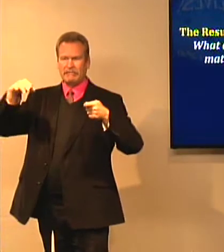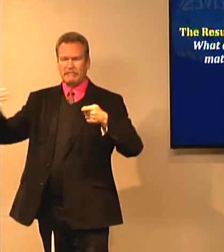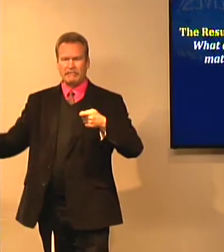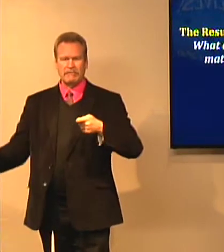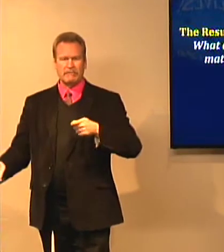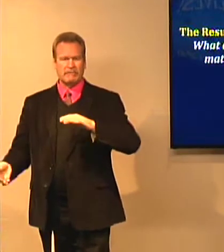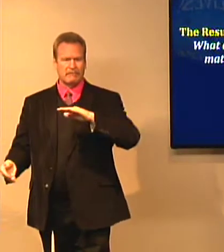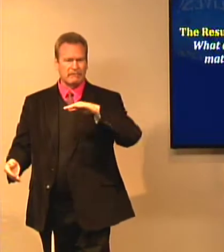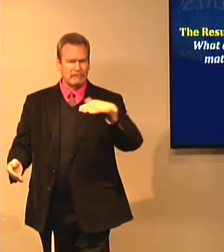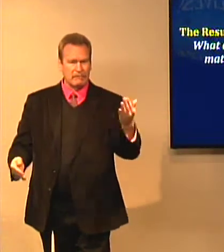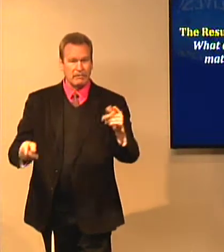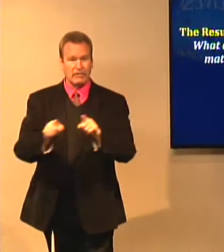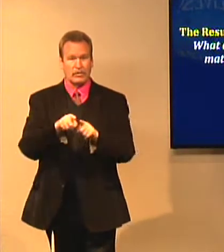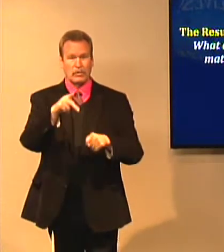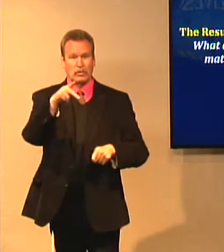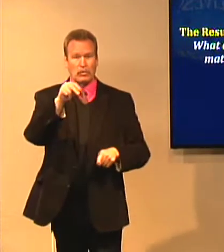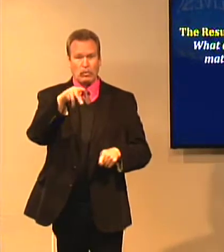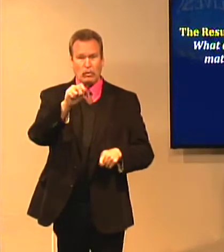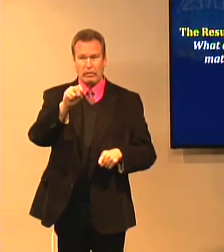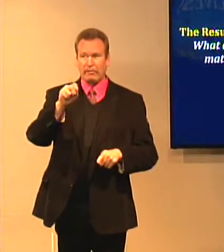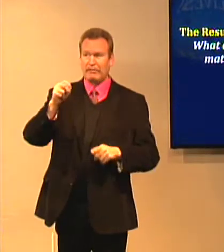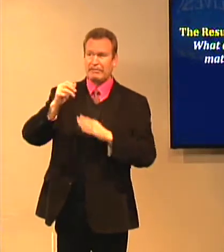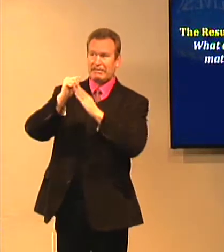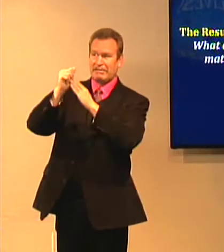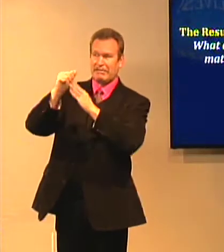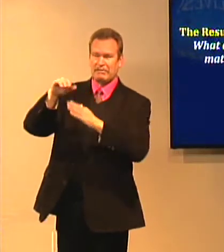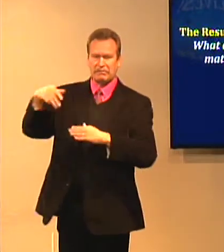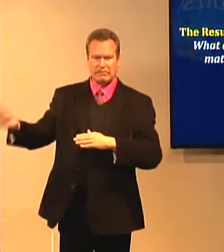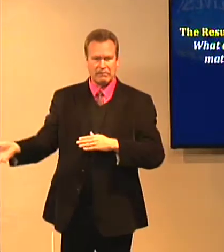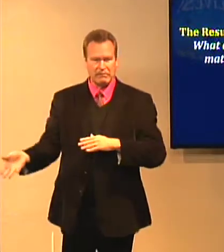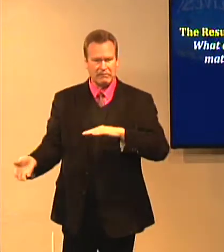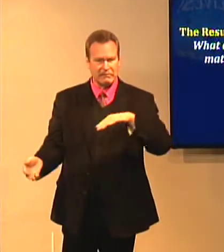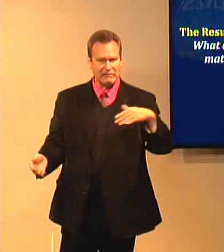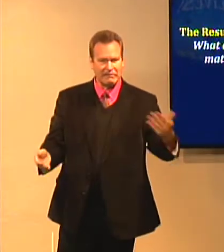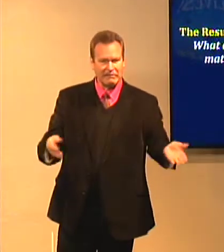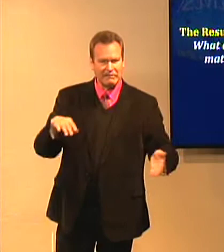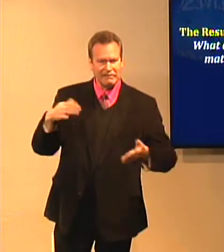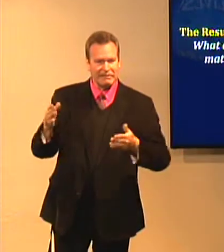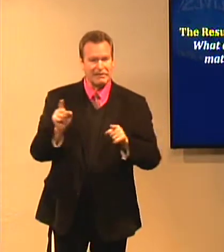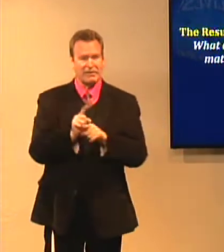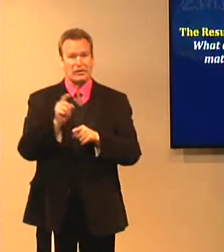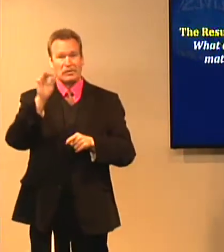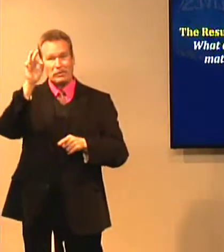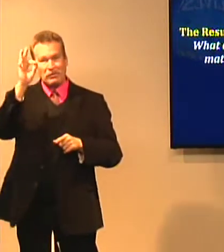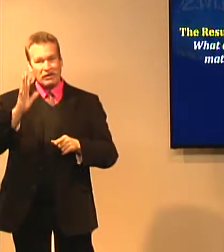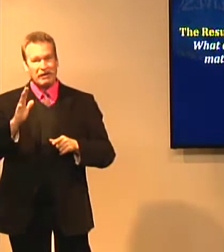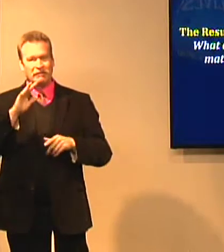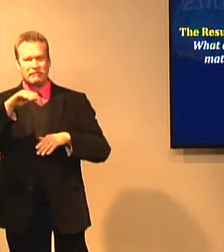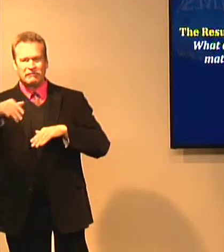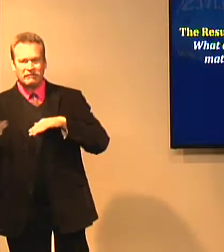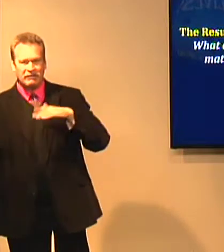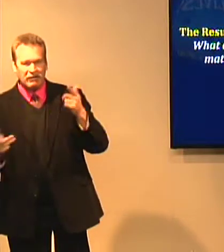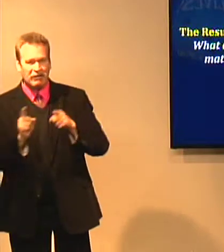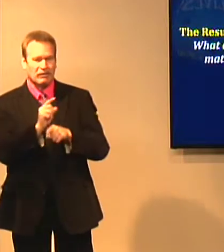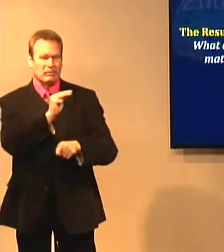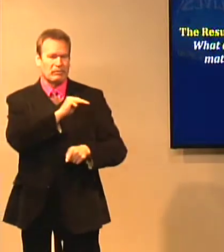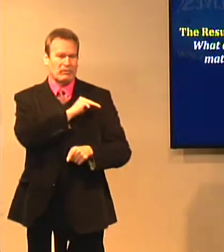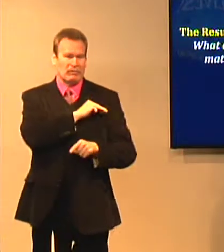And it doesn't matter whether they're a king or a pope or a great leader. They all die. Everyone dies. Whether